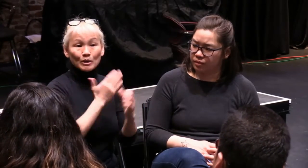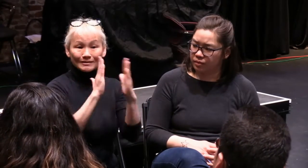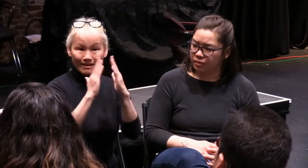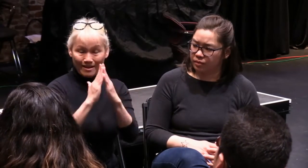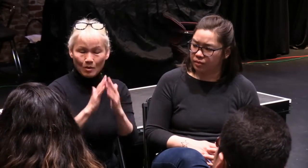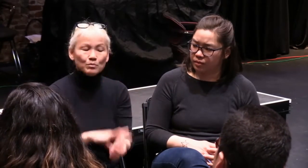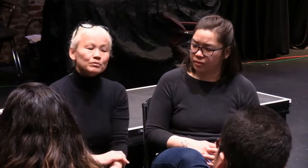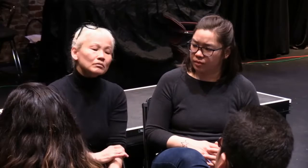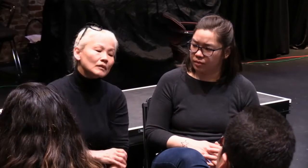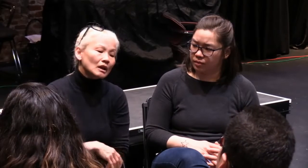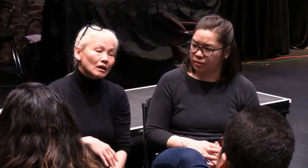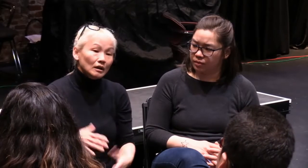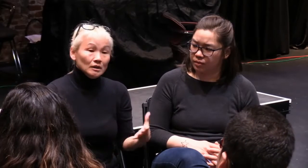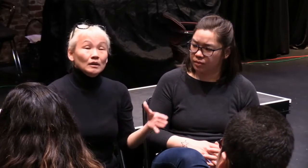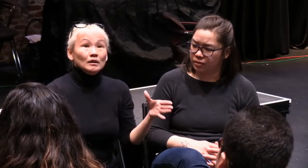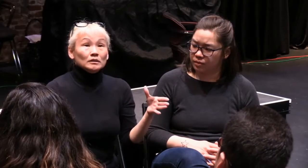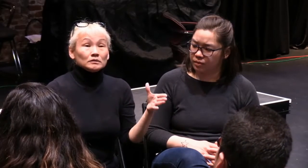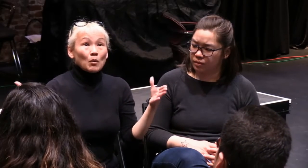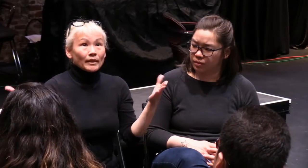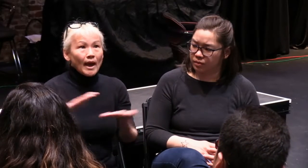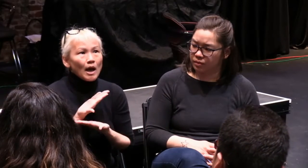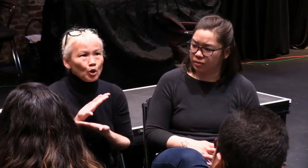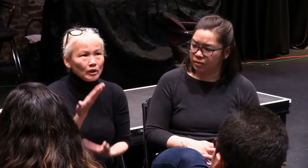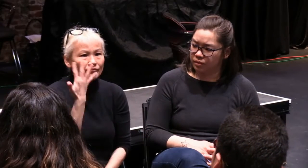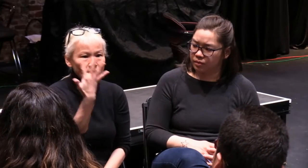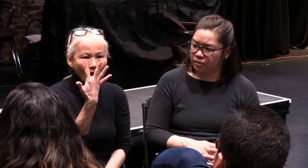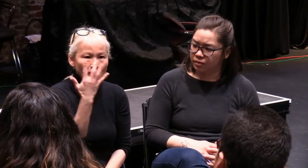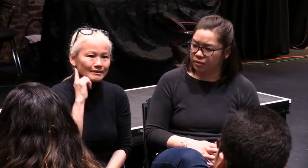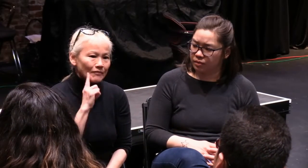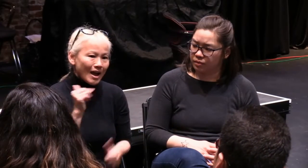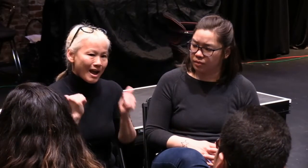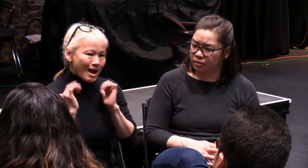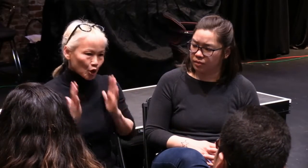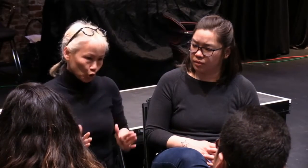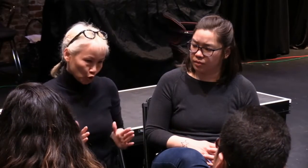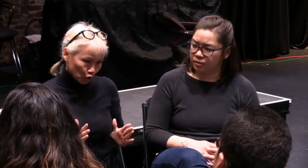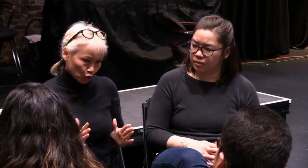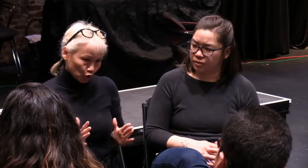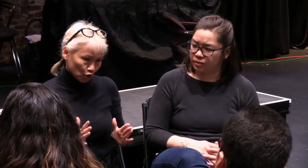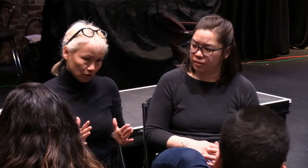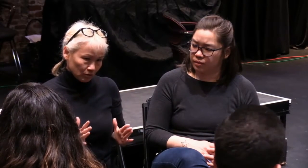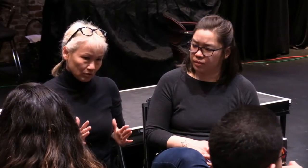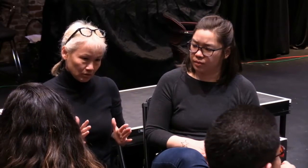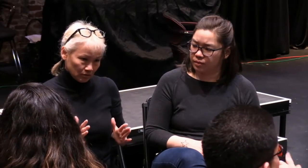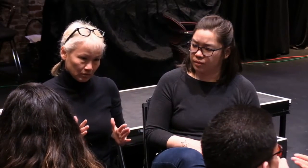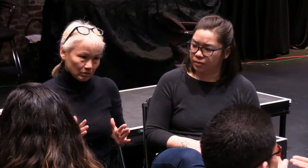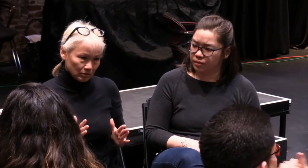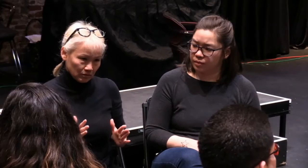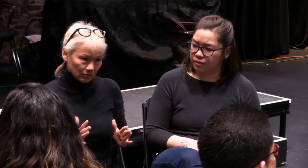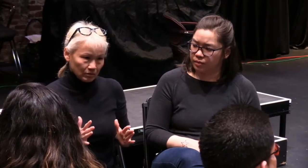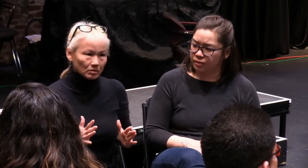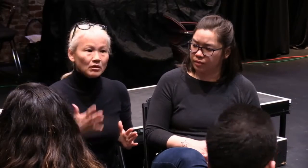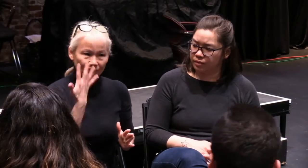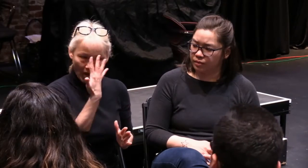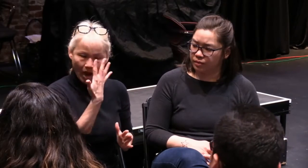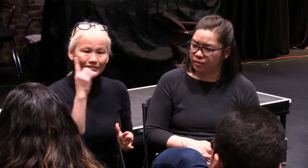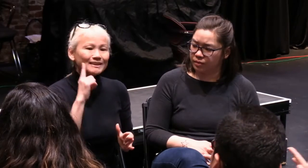The Martha's Vineyard Story, correction, Martha's Vineyard Story. Five deaf actors, as I segued to talk about that, five deaf